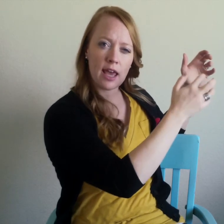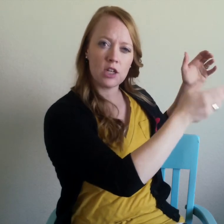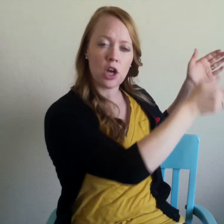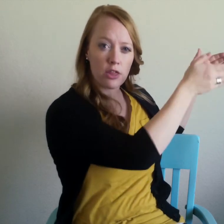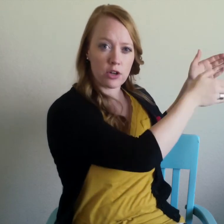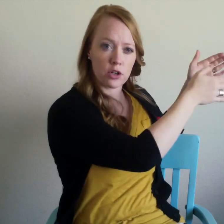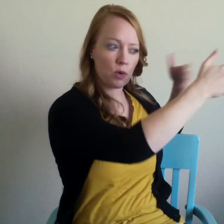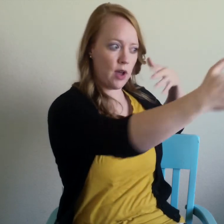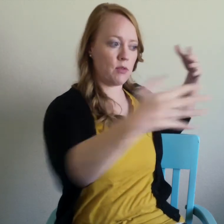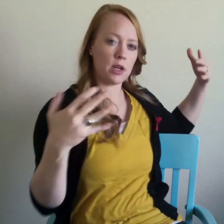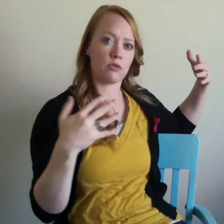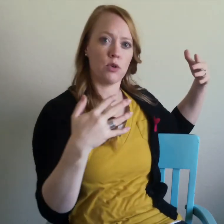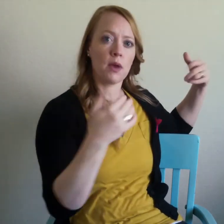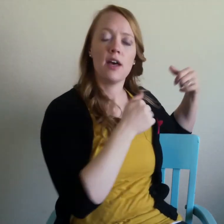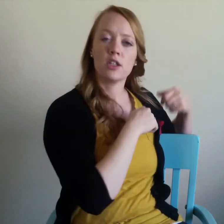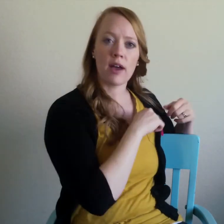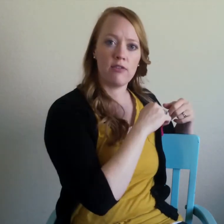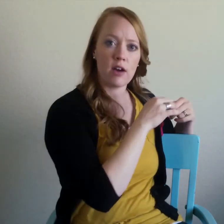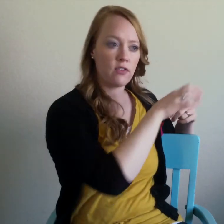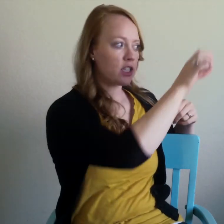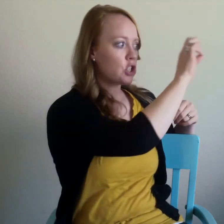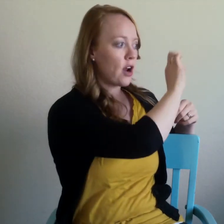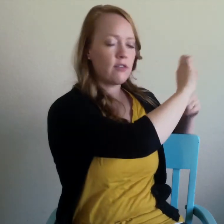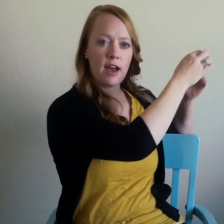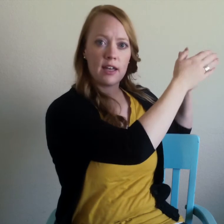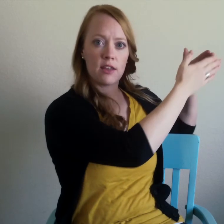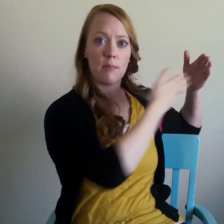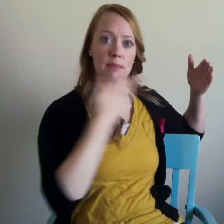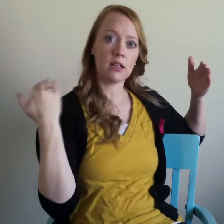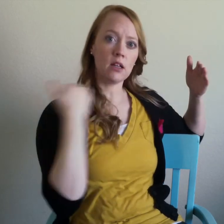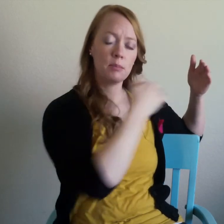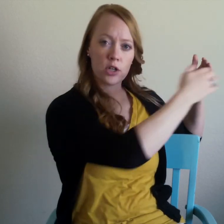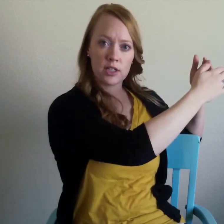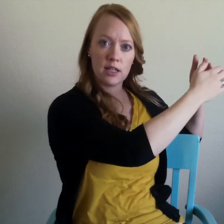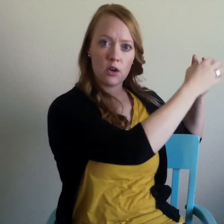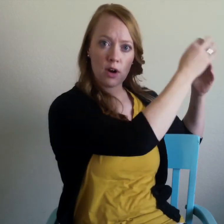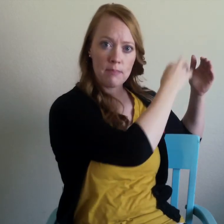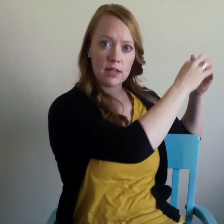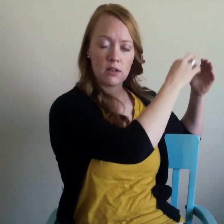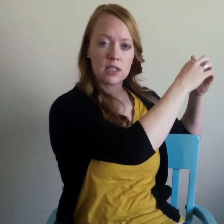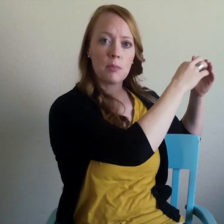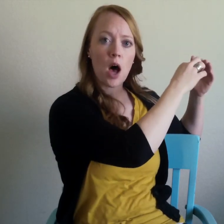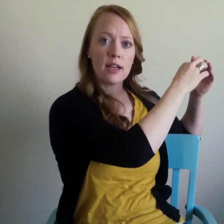gauge a third when you have a big group so i found if i just try to find the middle person or a middle spot